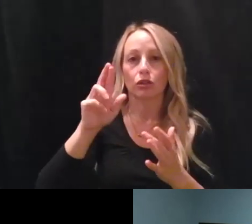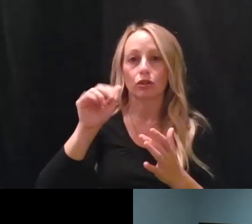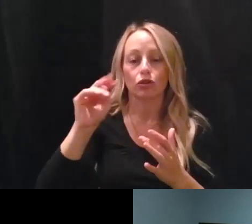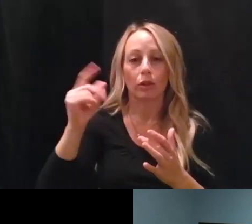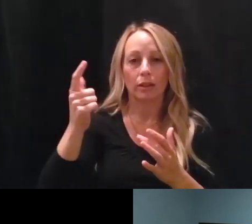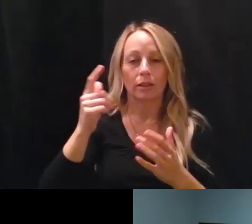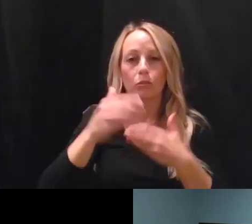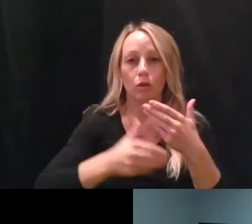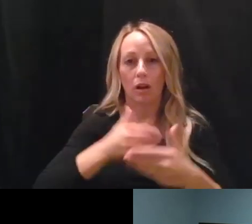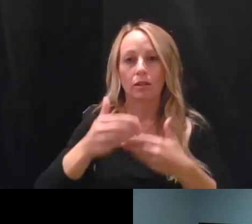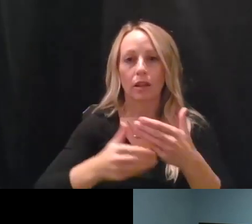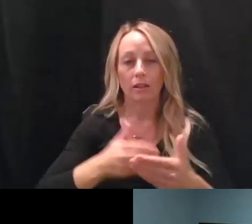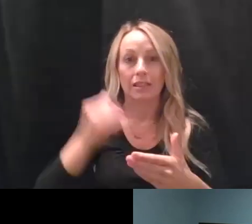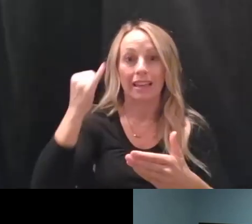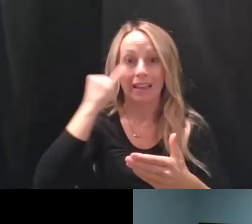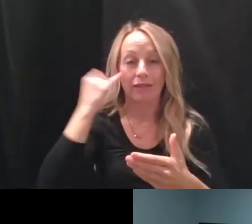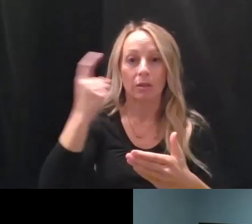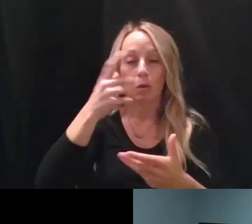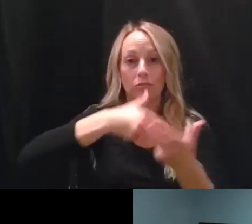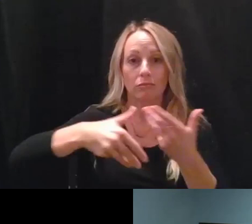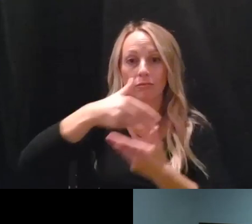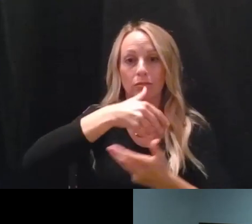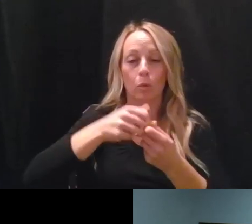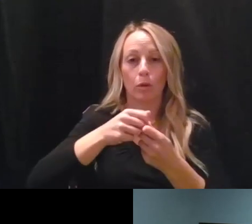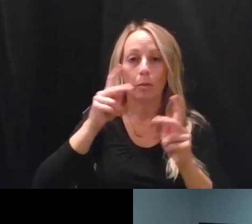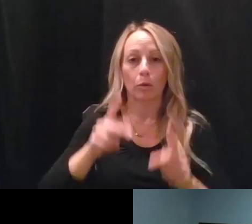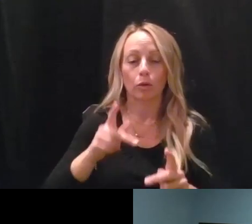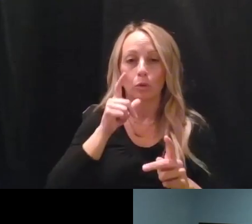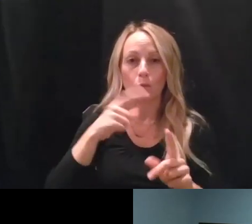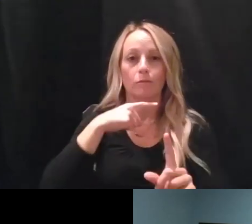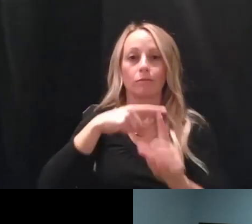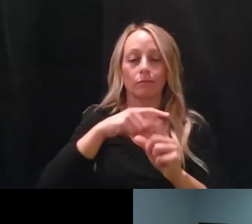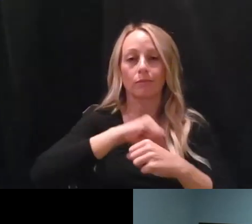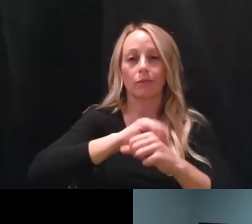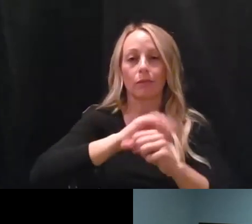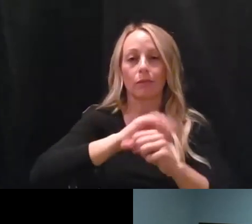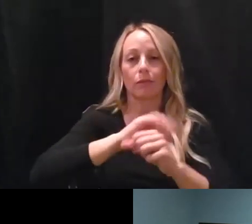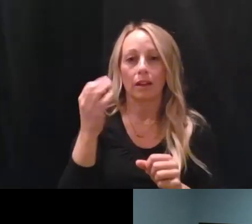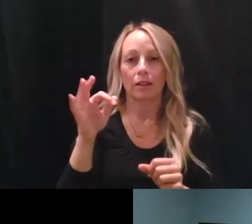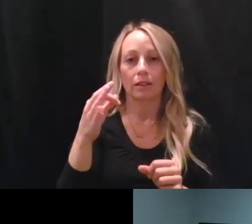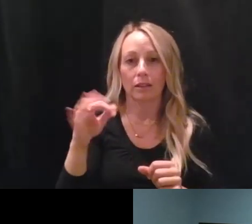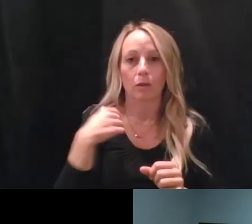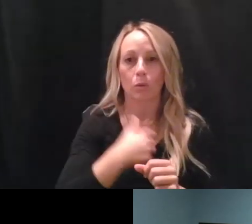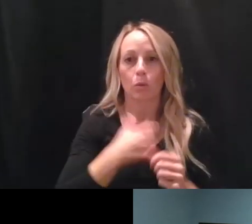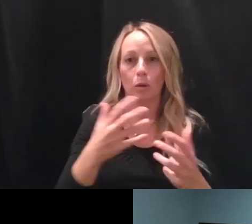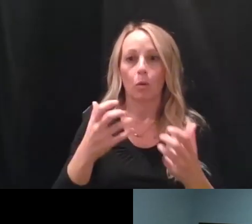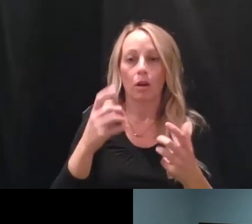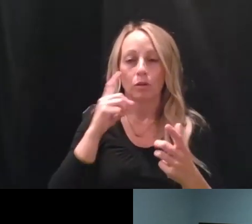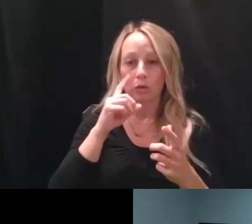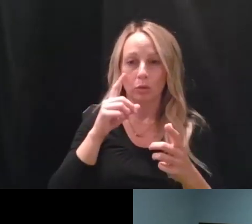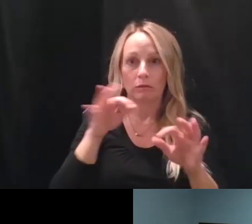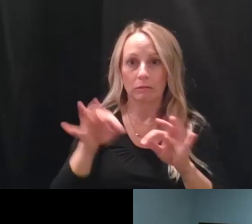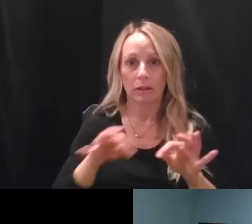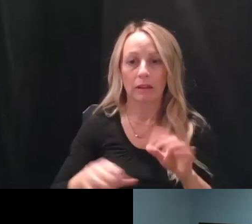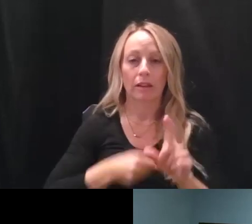case of COVID-19 is identified. We would like to take a moment again to explain the process, the impact it can have on